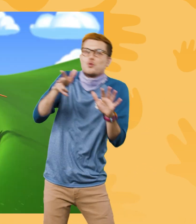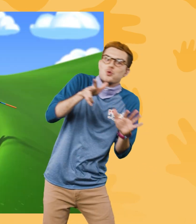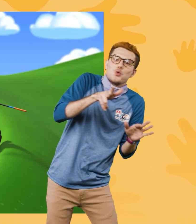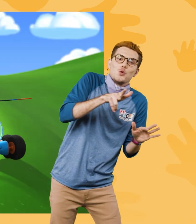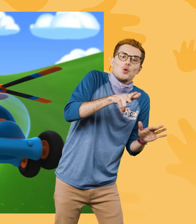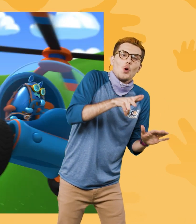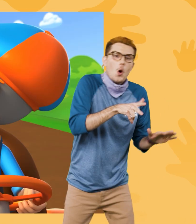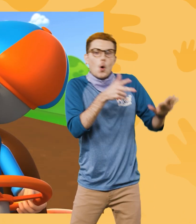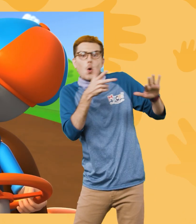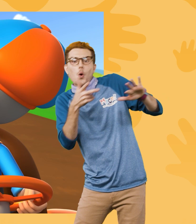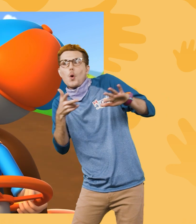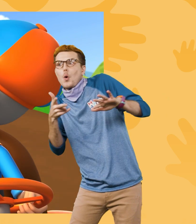Whoa!